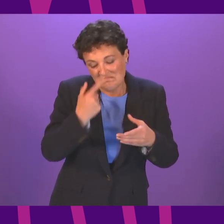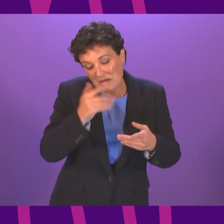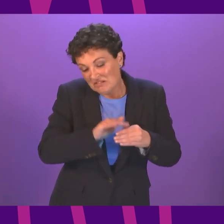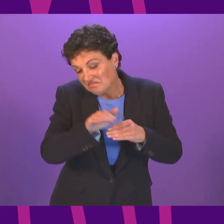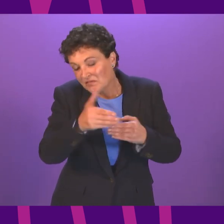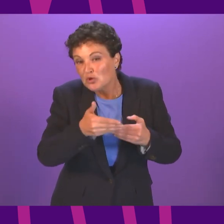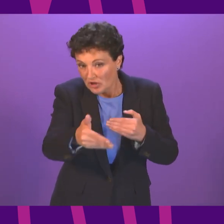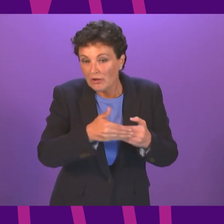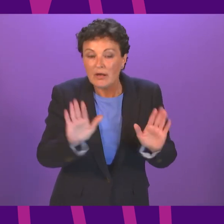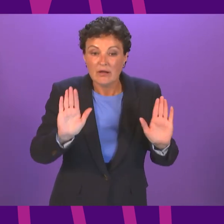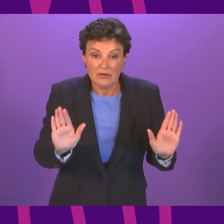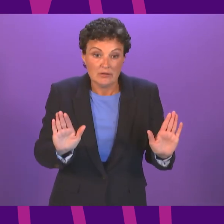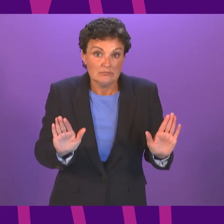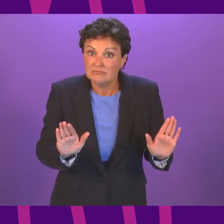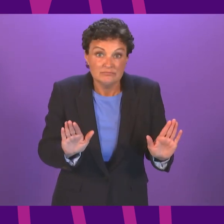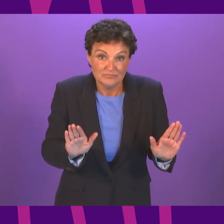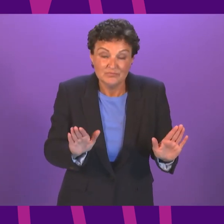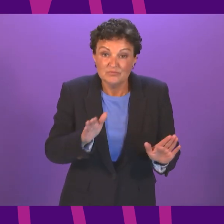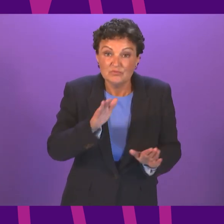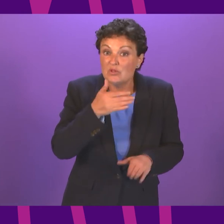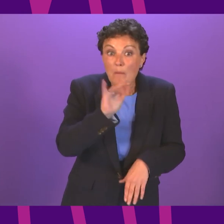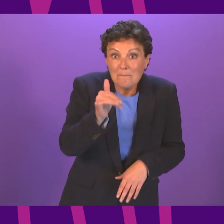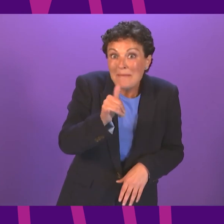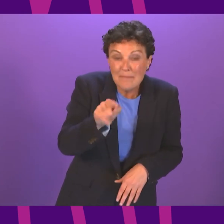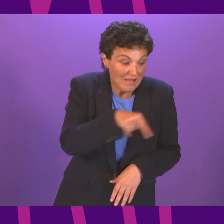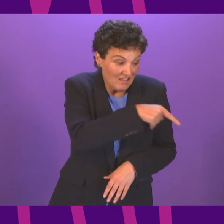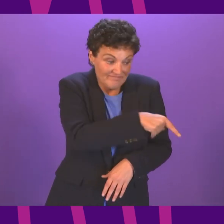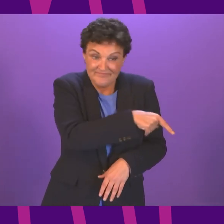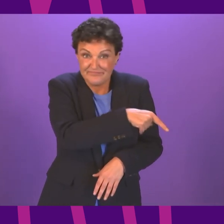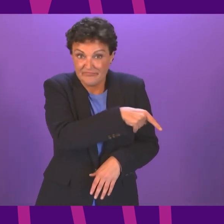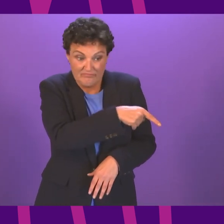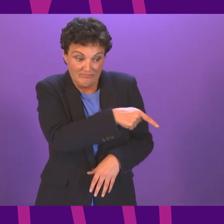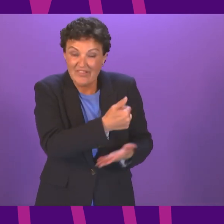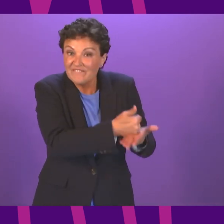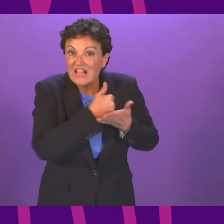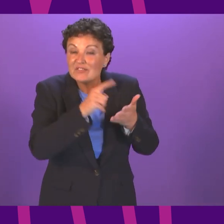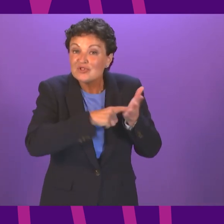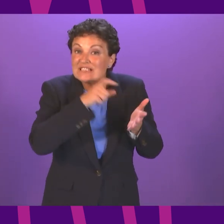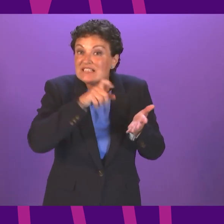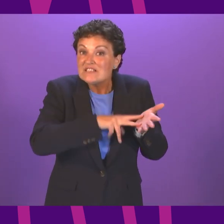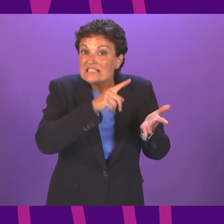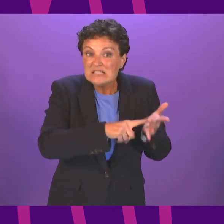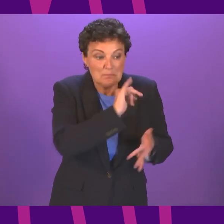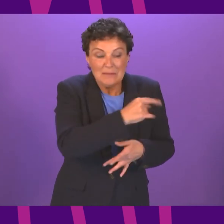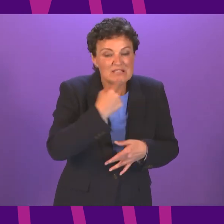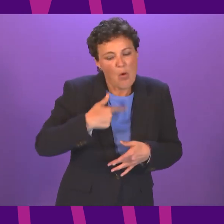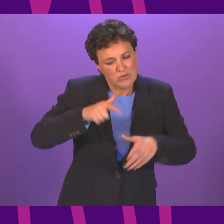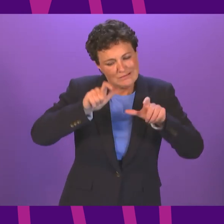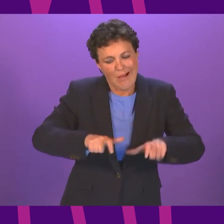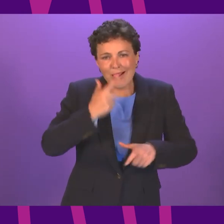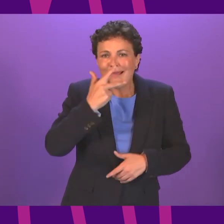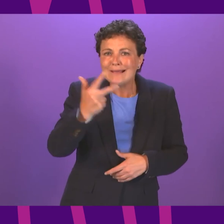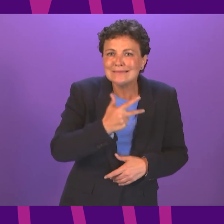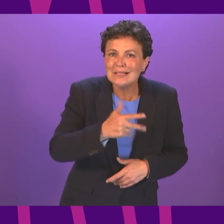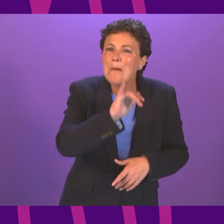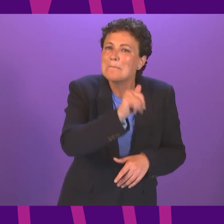future programme anyway, even if the advice is not to lower the age recommendation. I understand all of these points. I understand the reasons